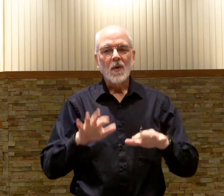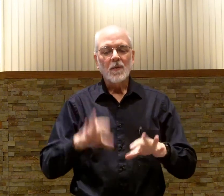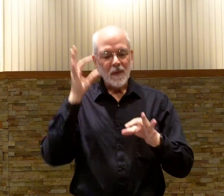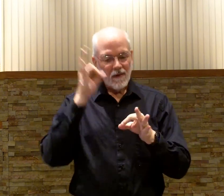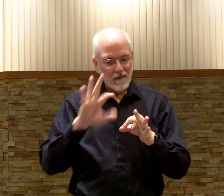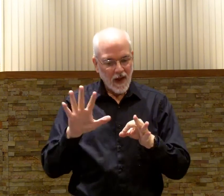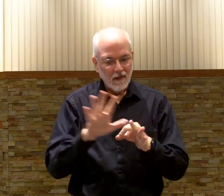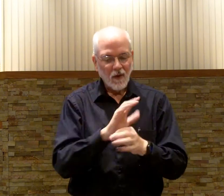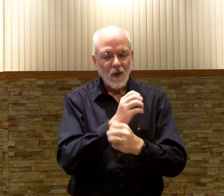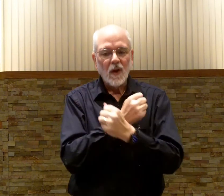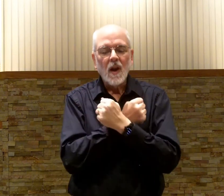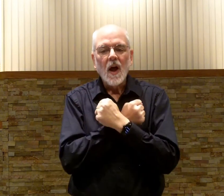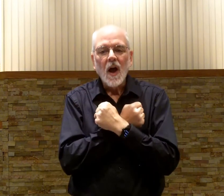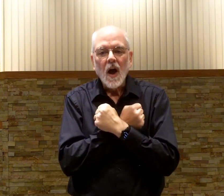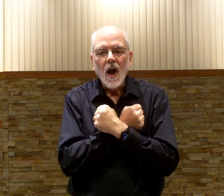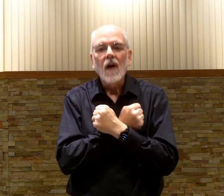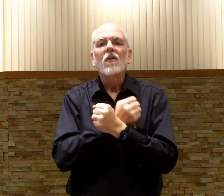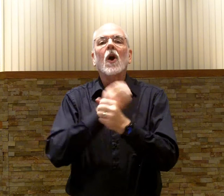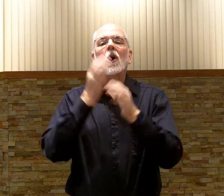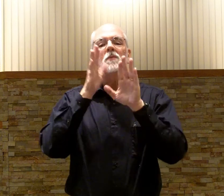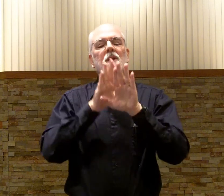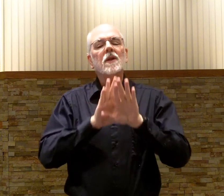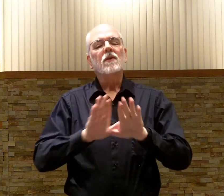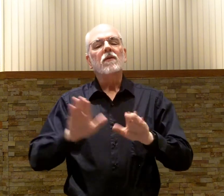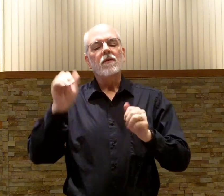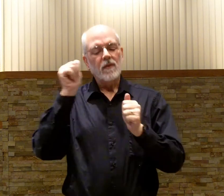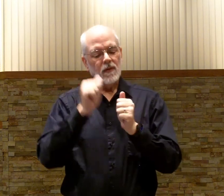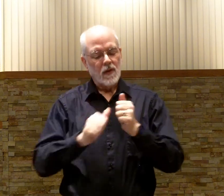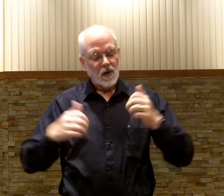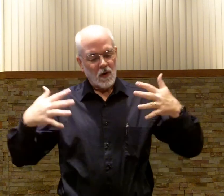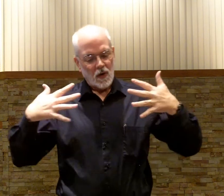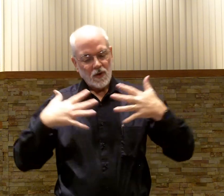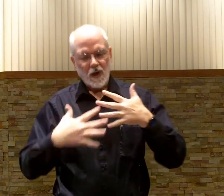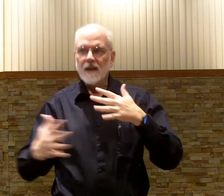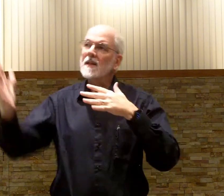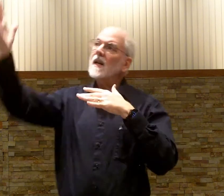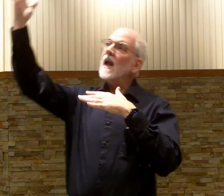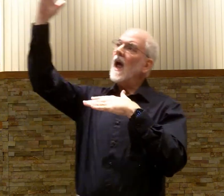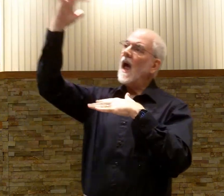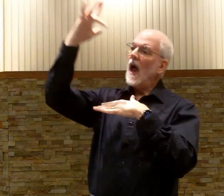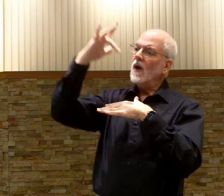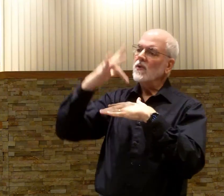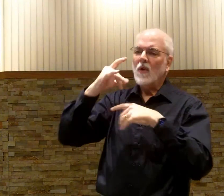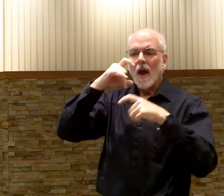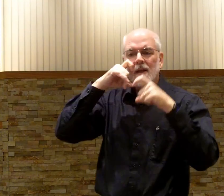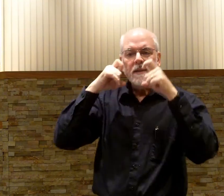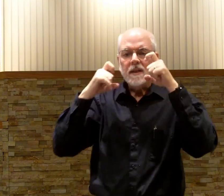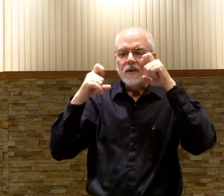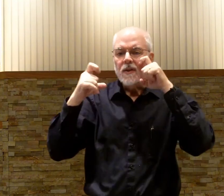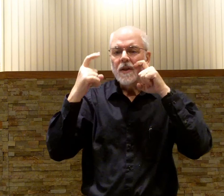faithful love calms each fear reaches down dries each tear